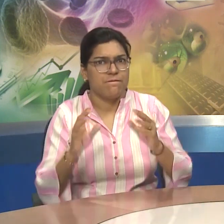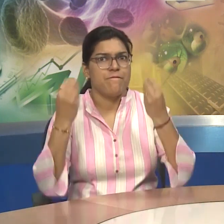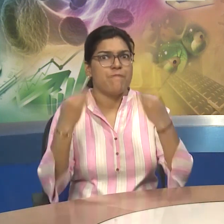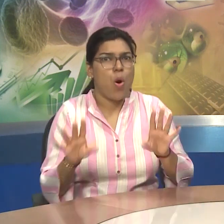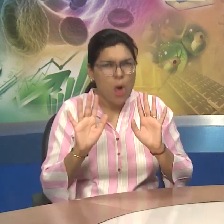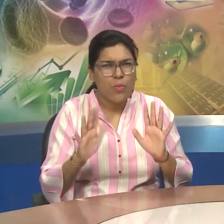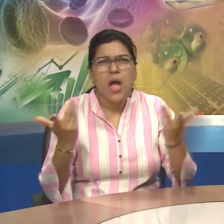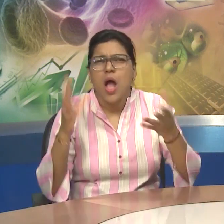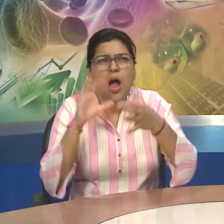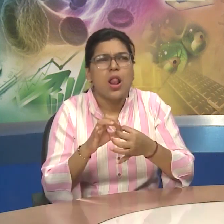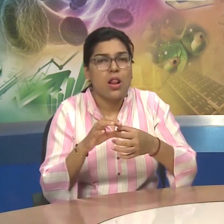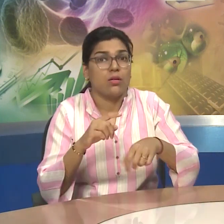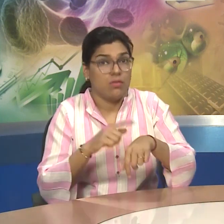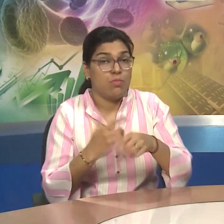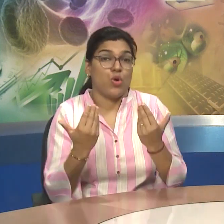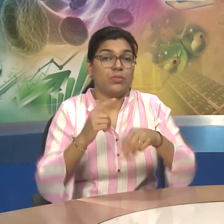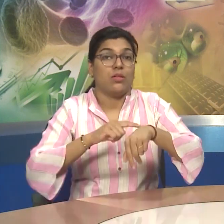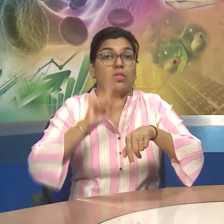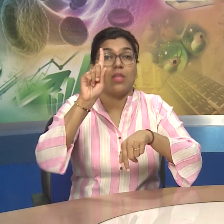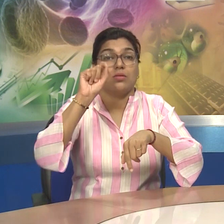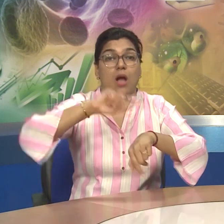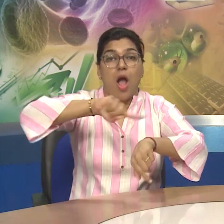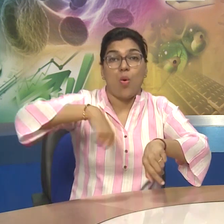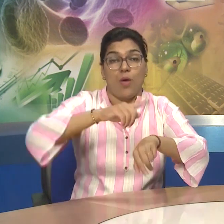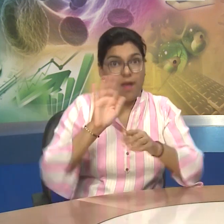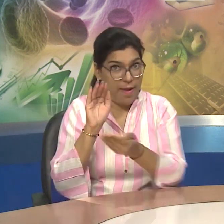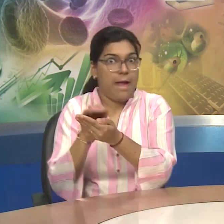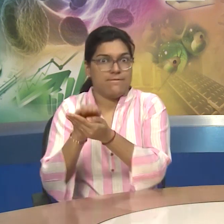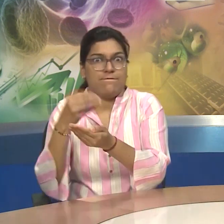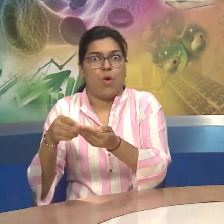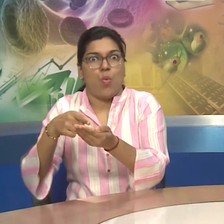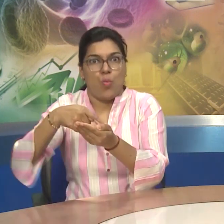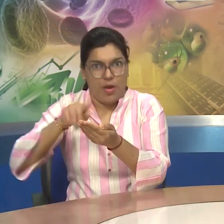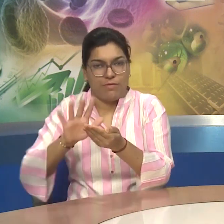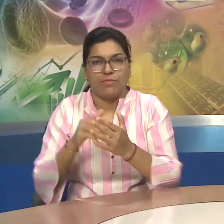10 Hours Of Unfilled Time